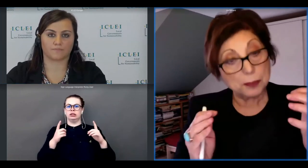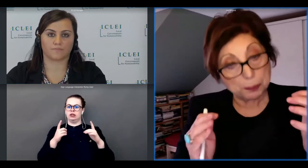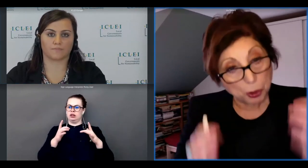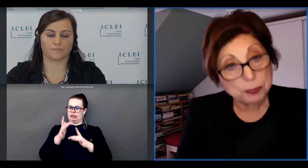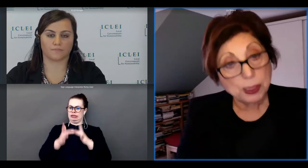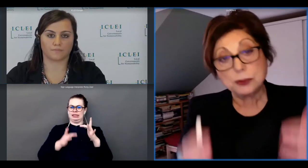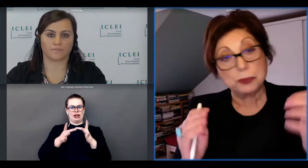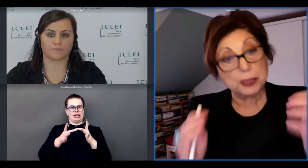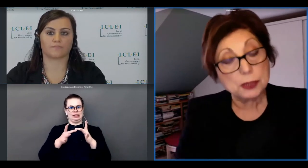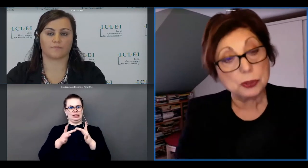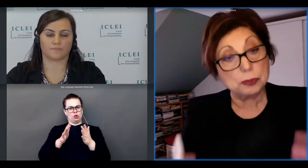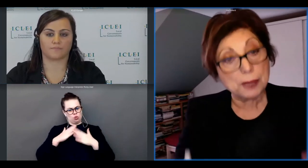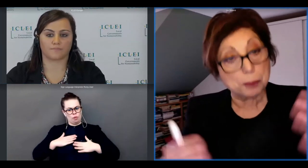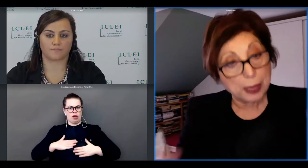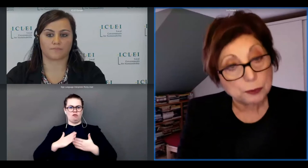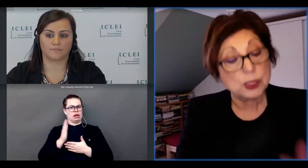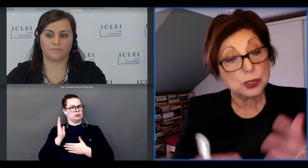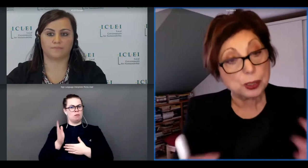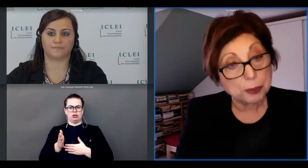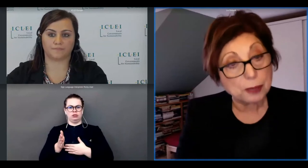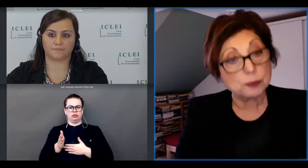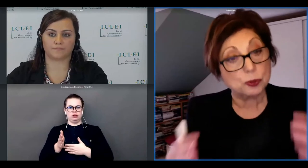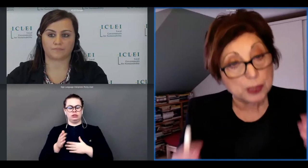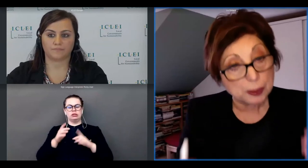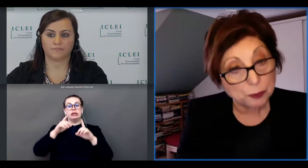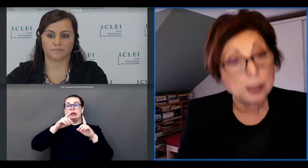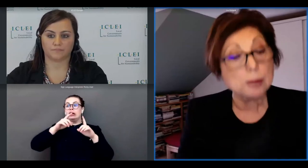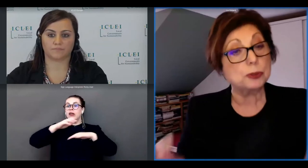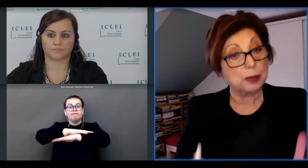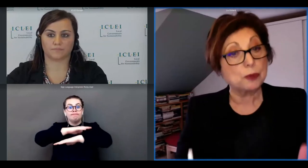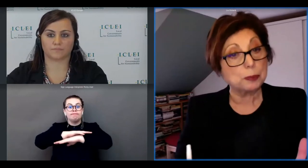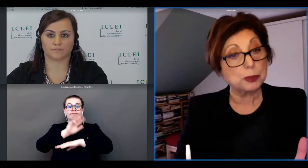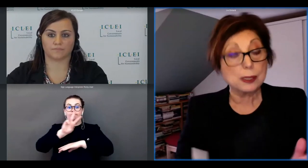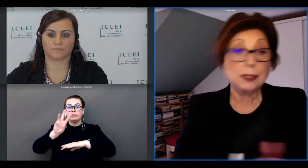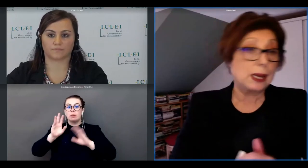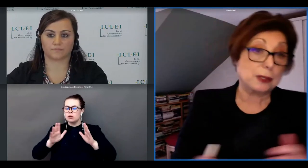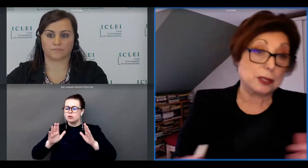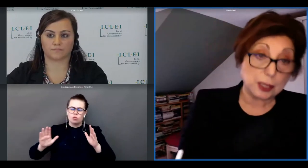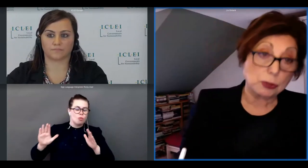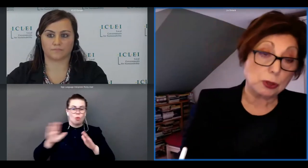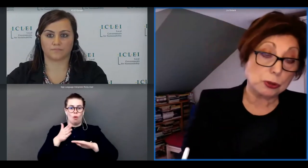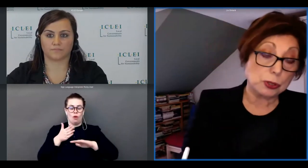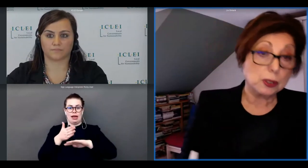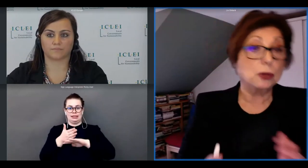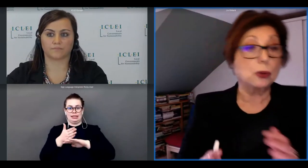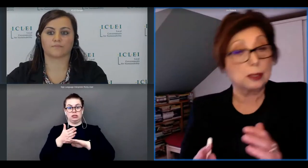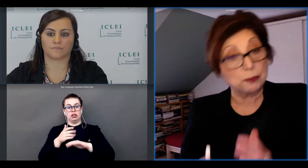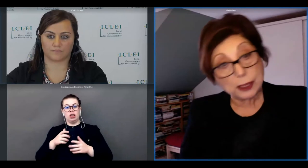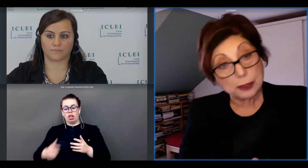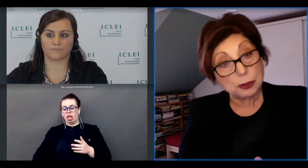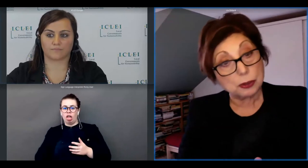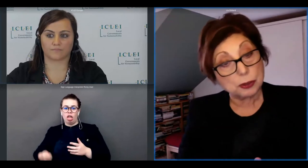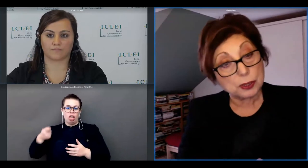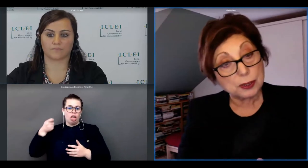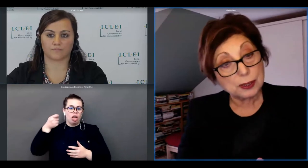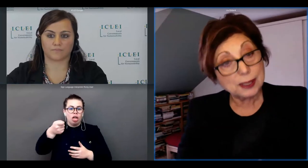broadband we need to make plat digital platforms available to everybody at zero cost or at a very